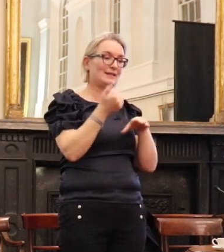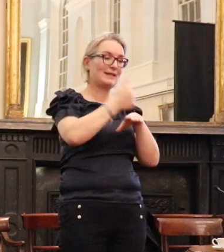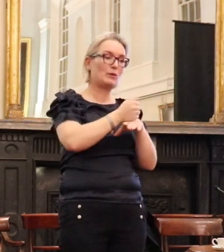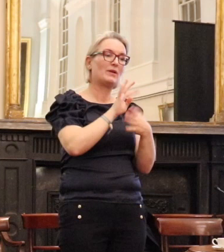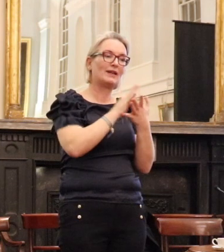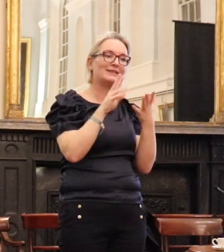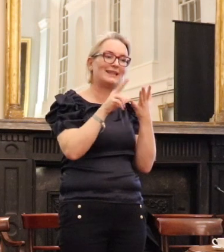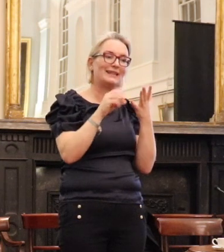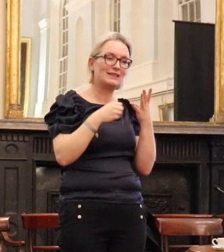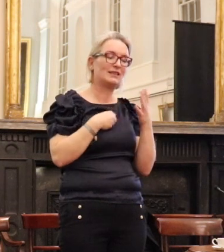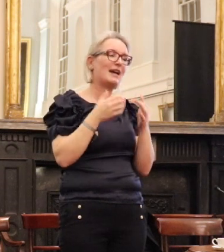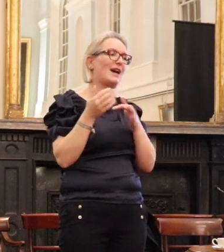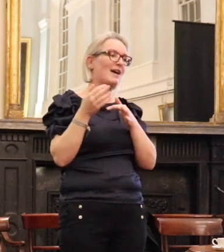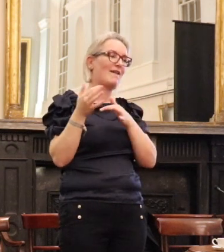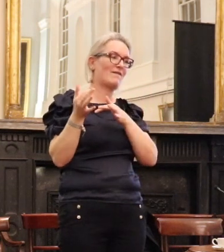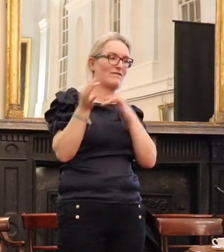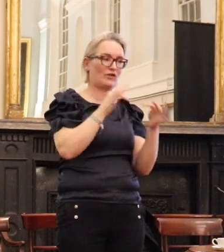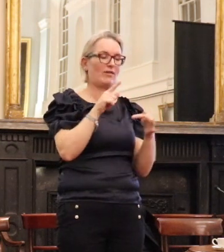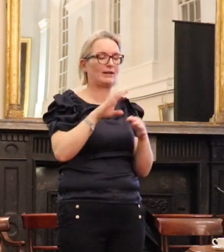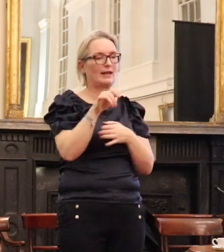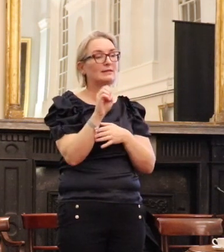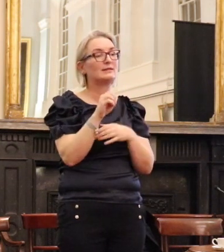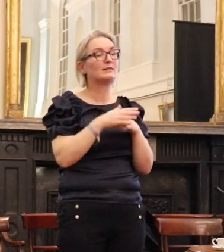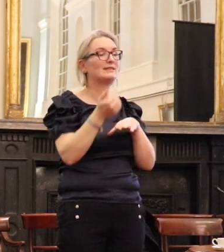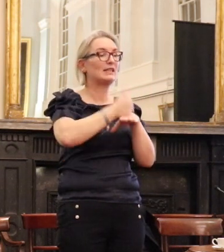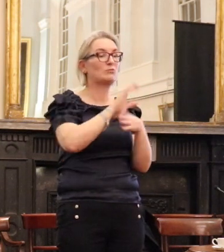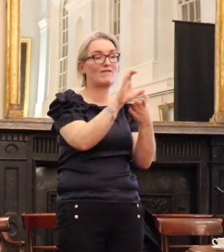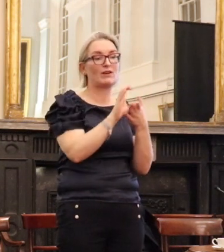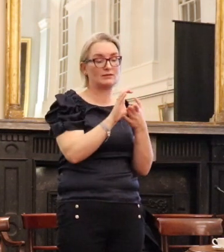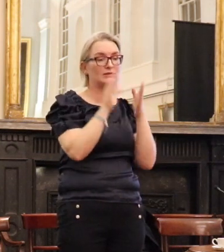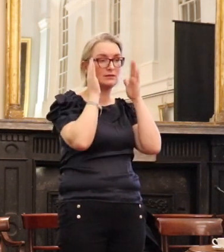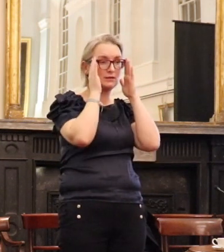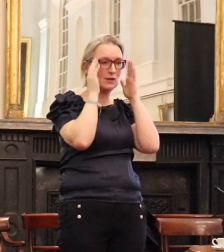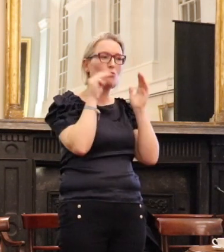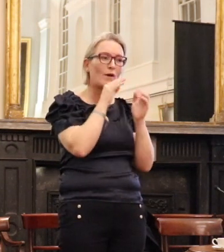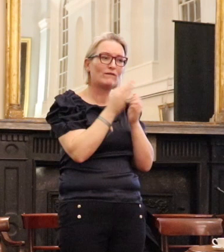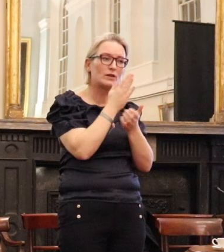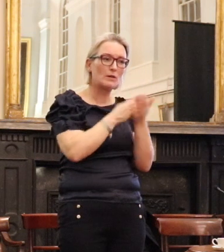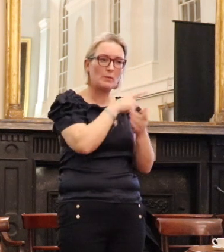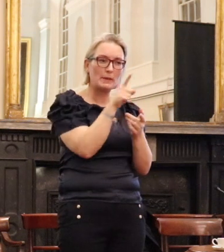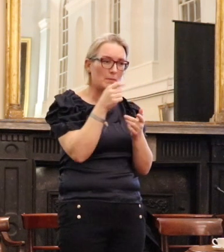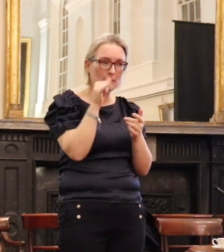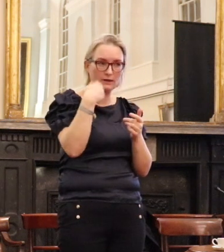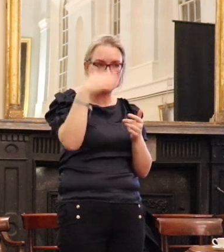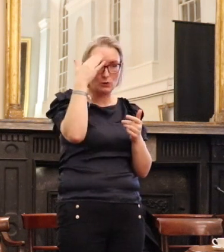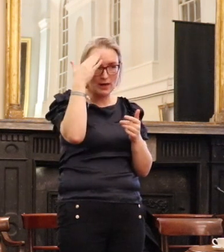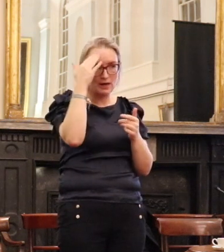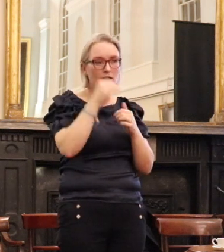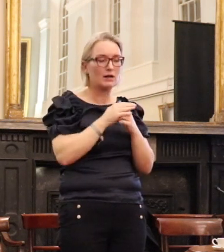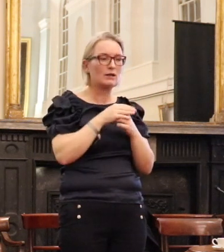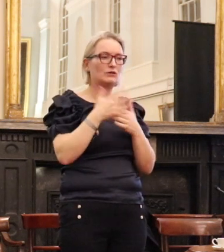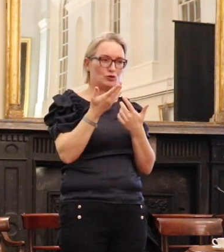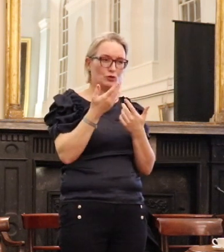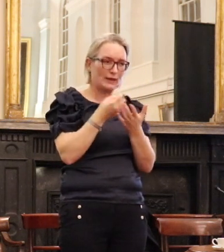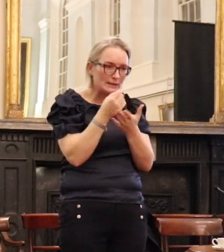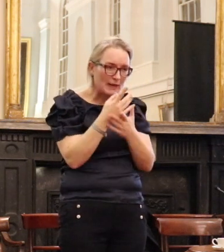make a state-funded legal aid scheme, and it's important for those of you who may not be familiar with this important distinction for me just to